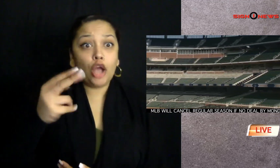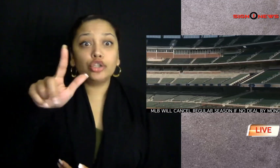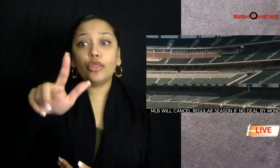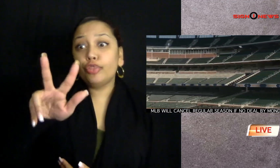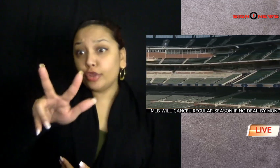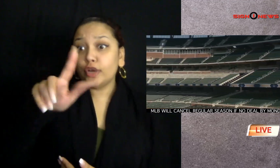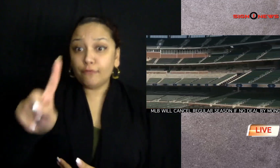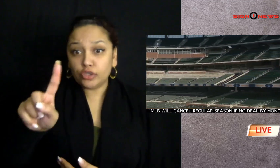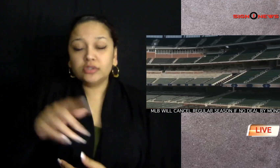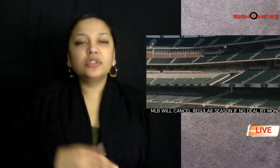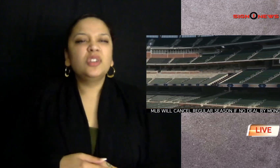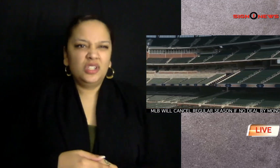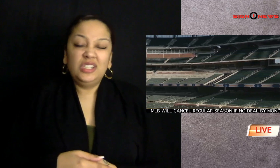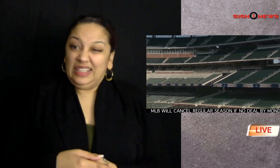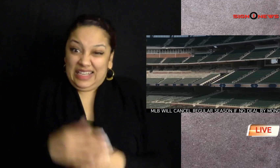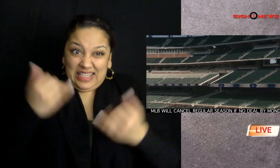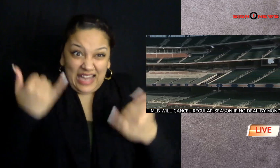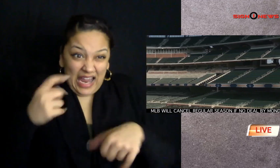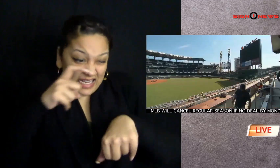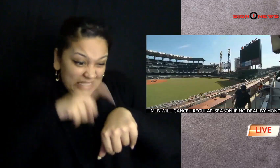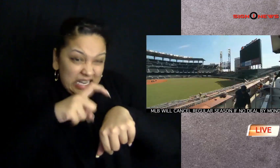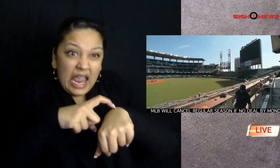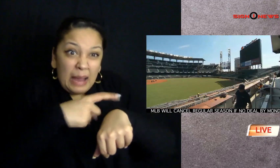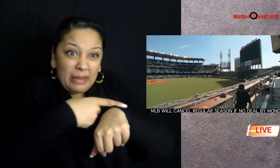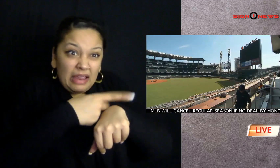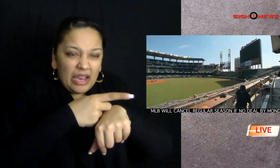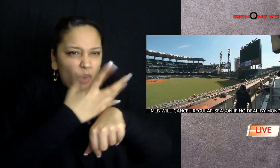for March 31st they are running out of time